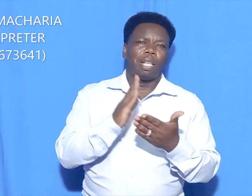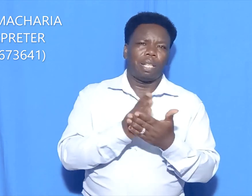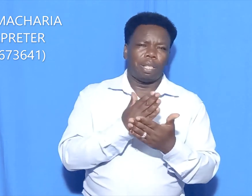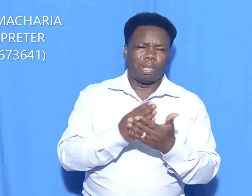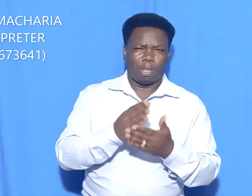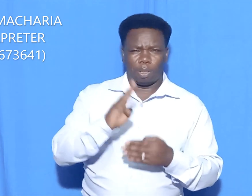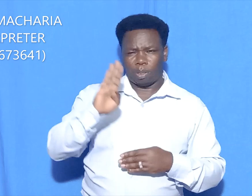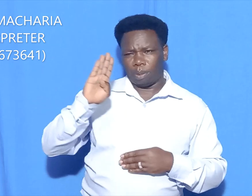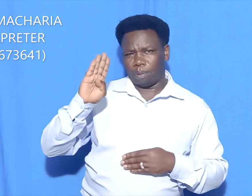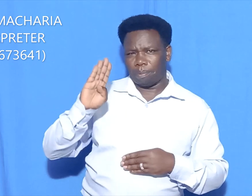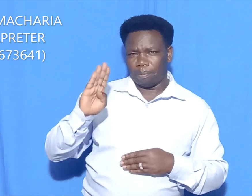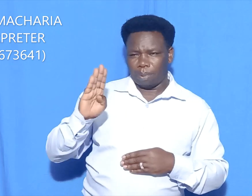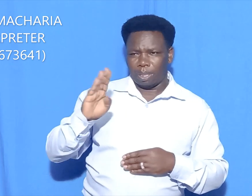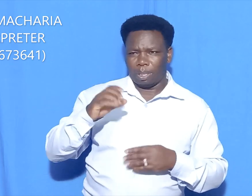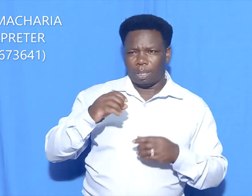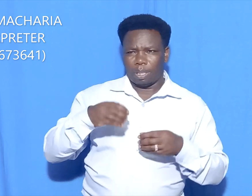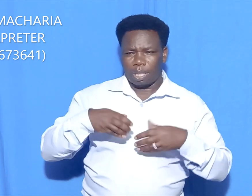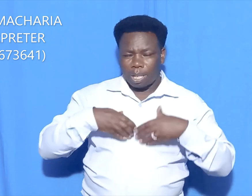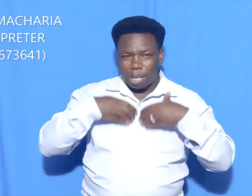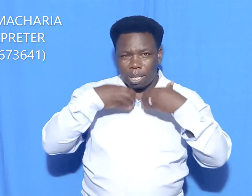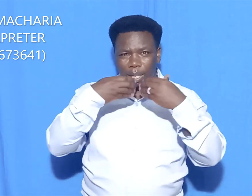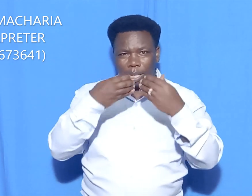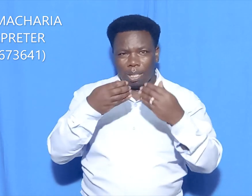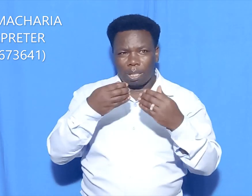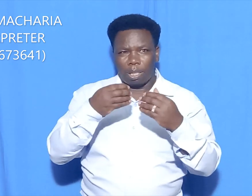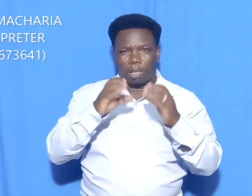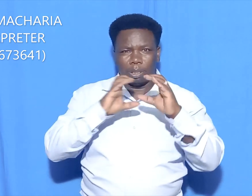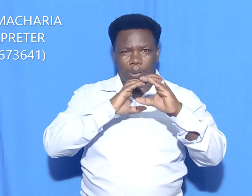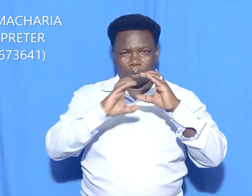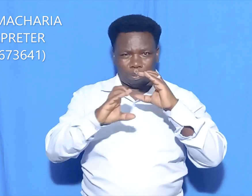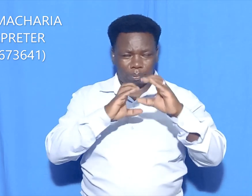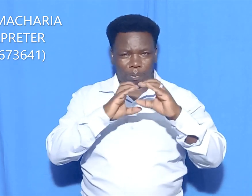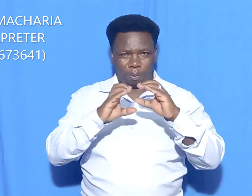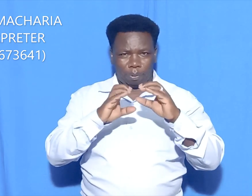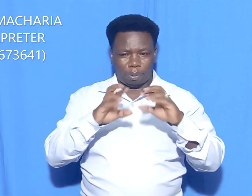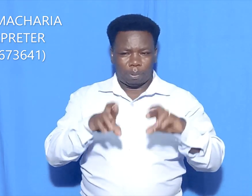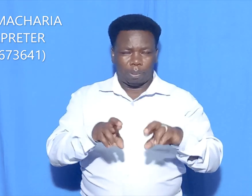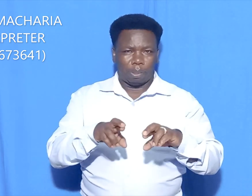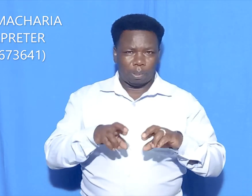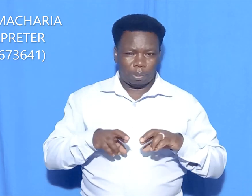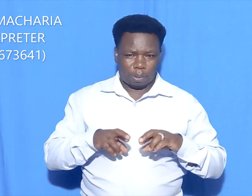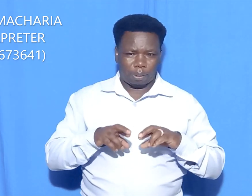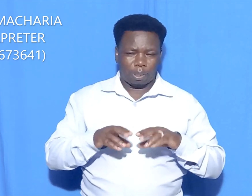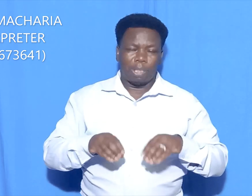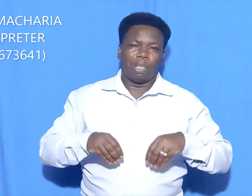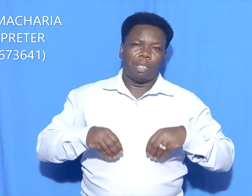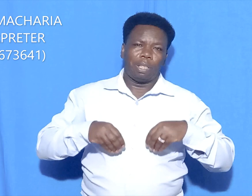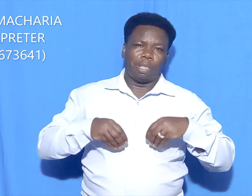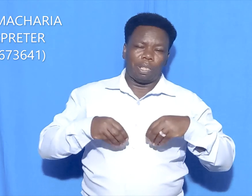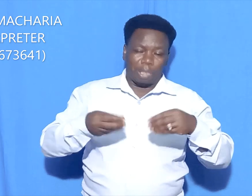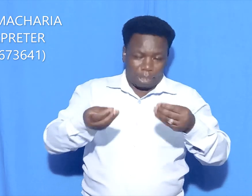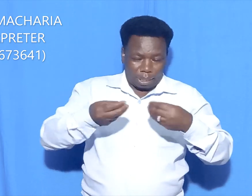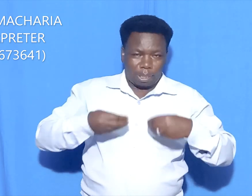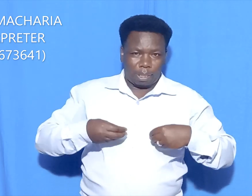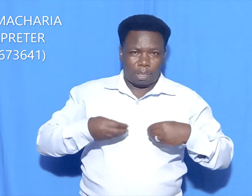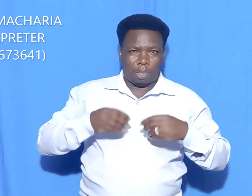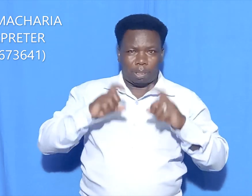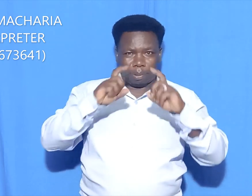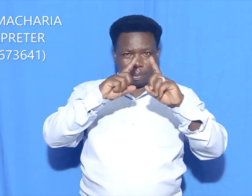to correspondence. When requirements, the receipt of employees, the cost is free.